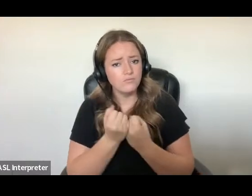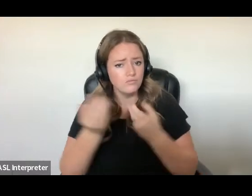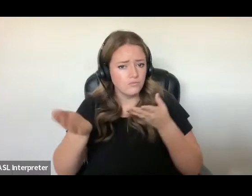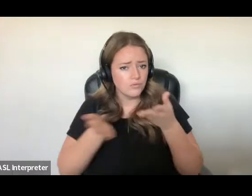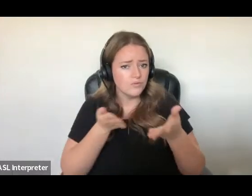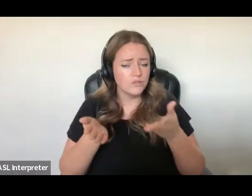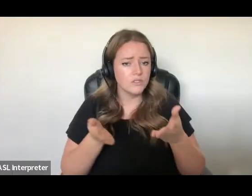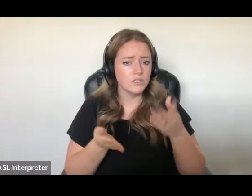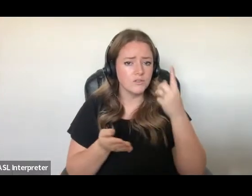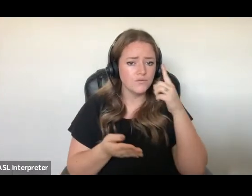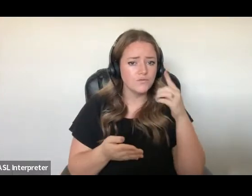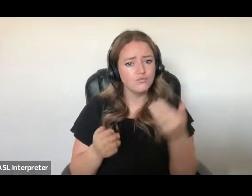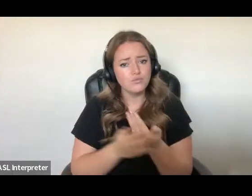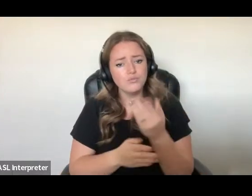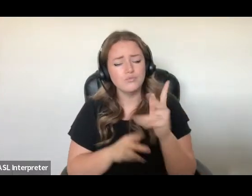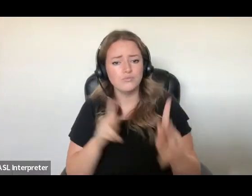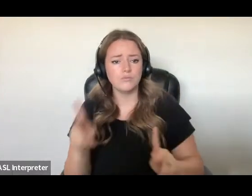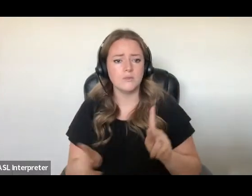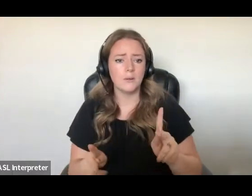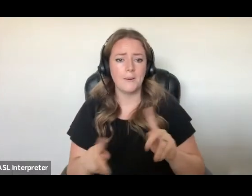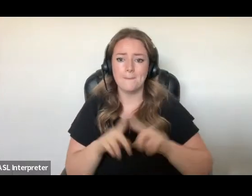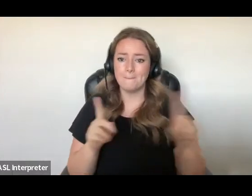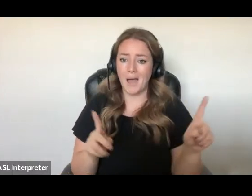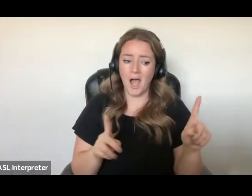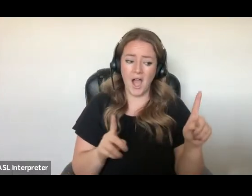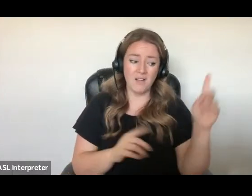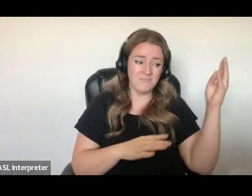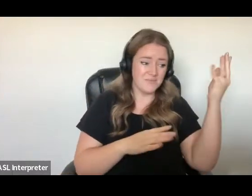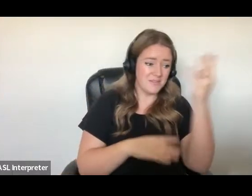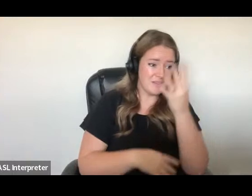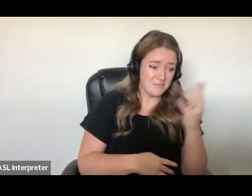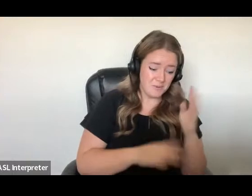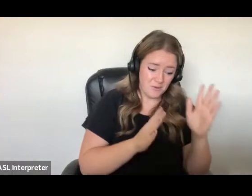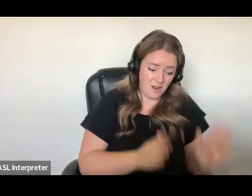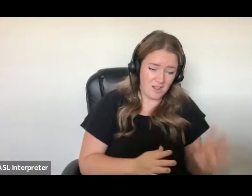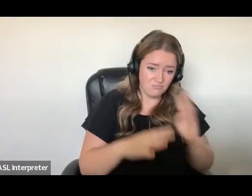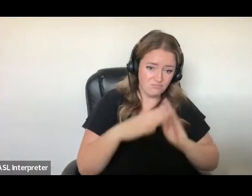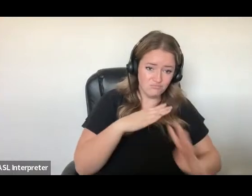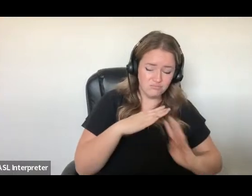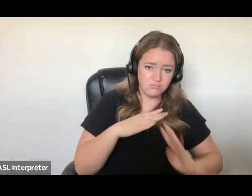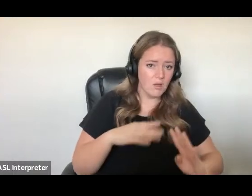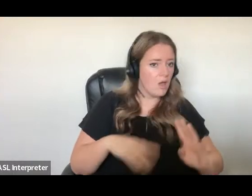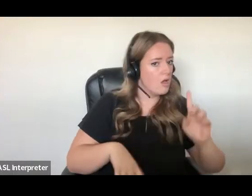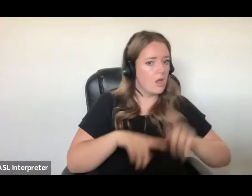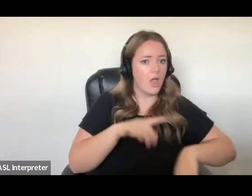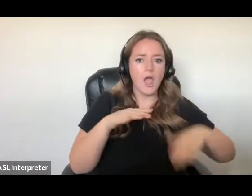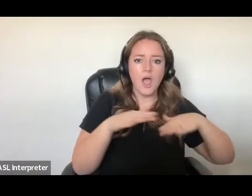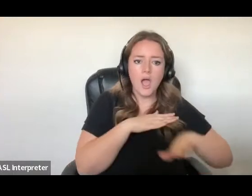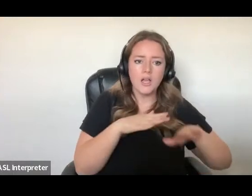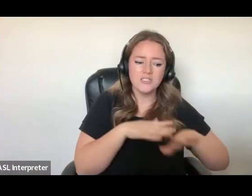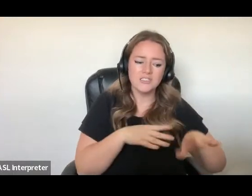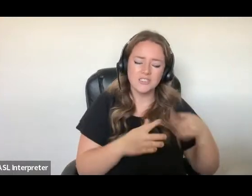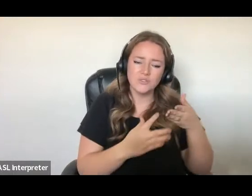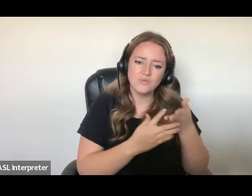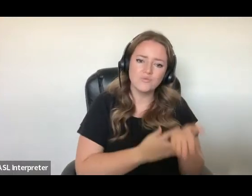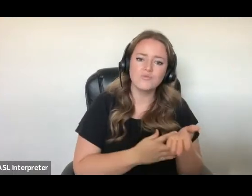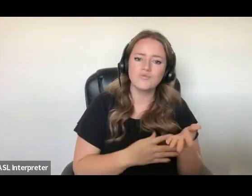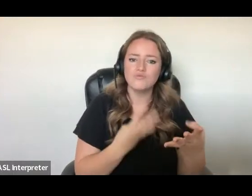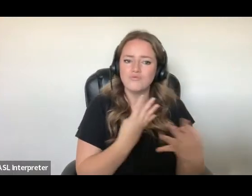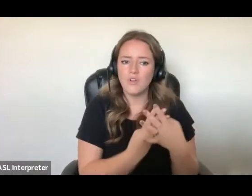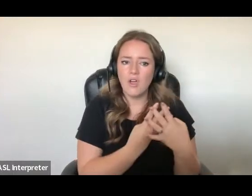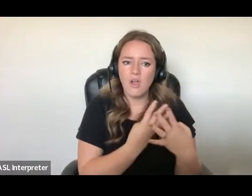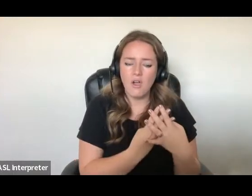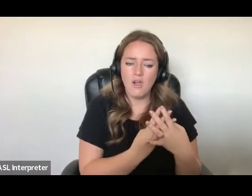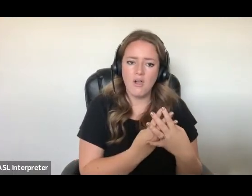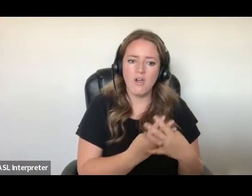But migrants and refugee claimants cannot access these services while they are in jail. Instead, many people are re-traumatized